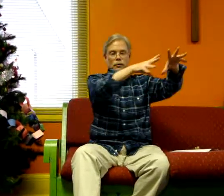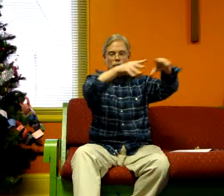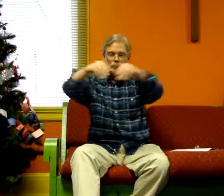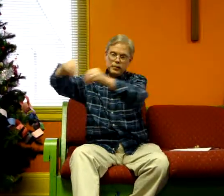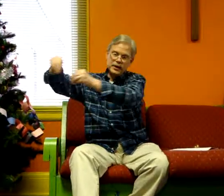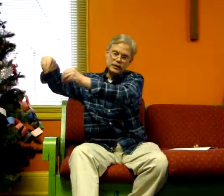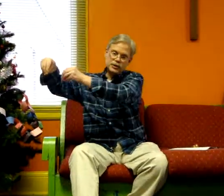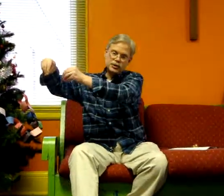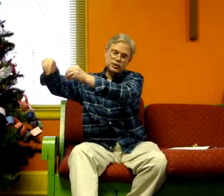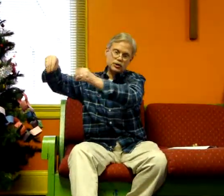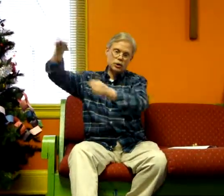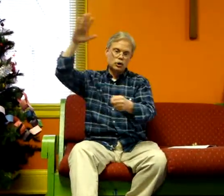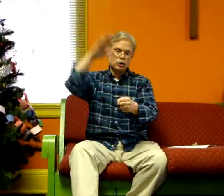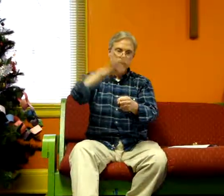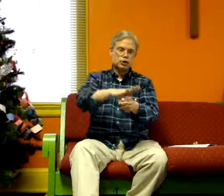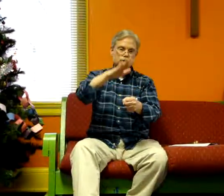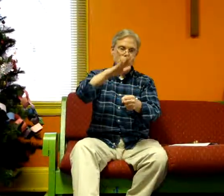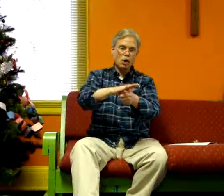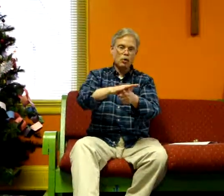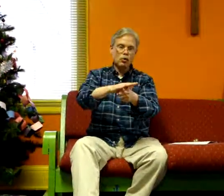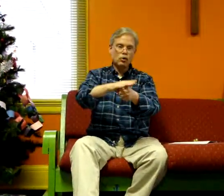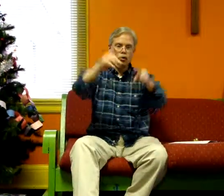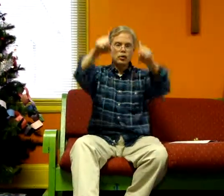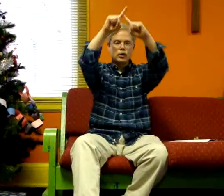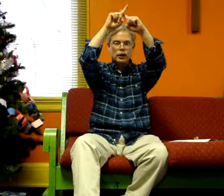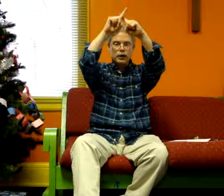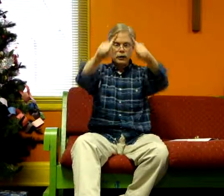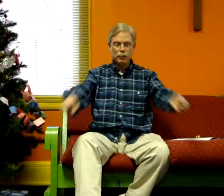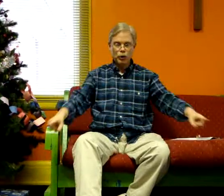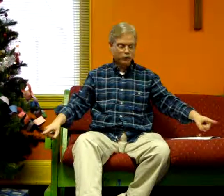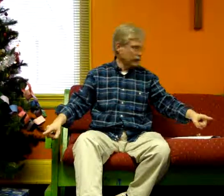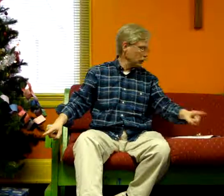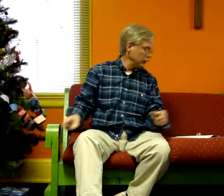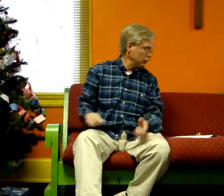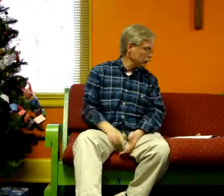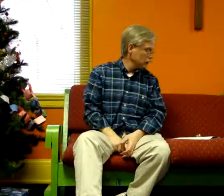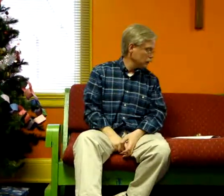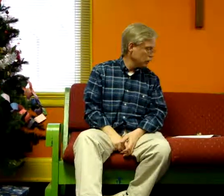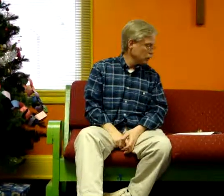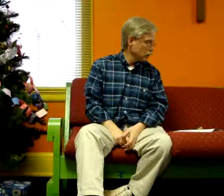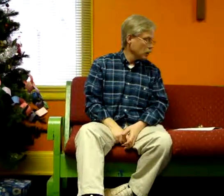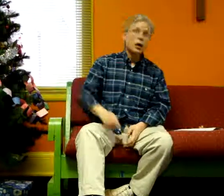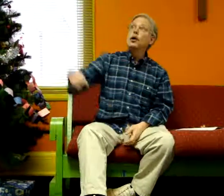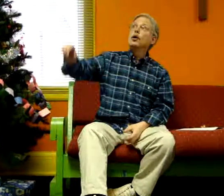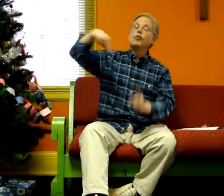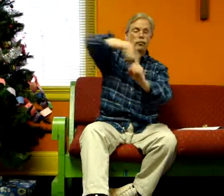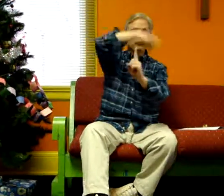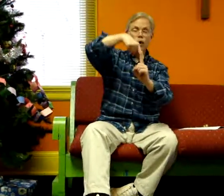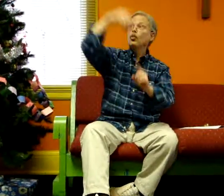beats so imperfectly. But